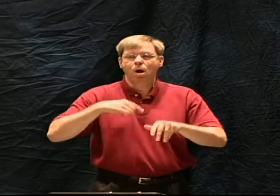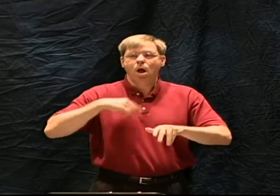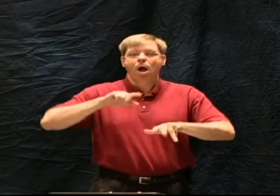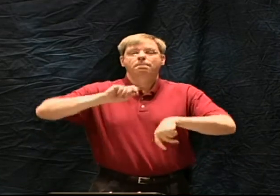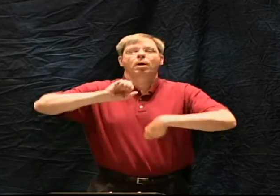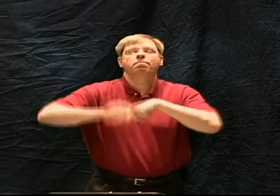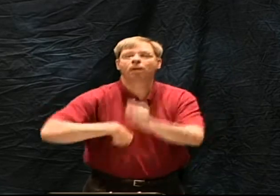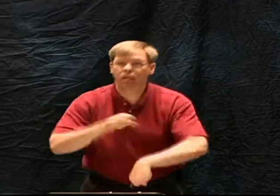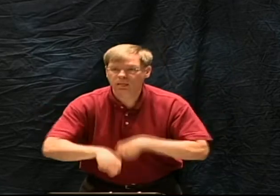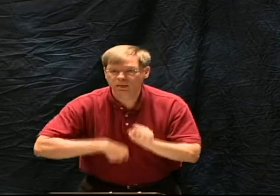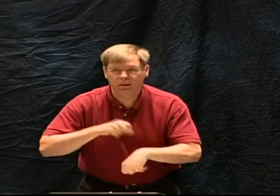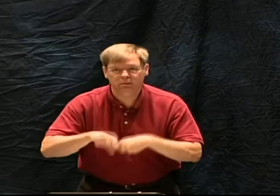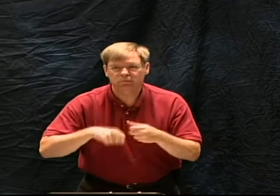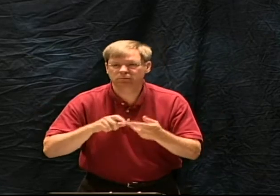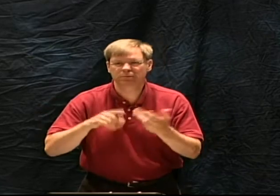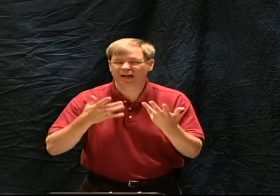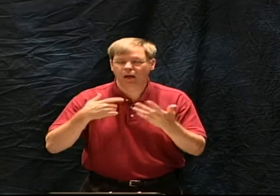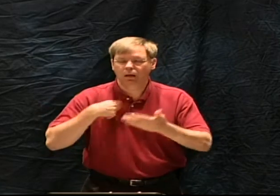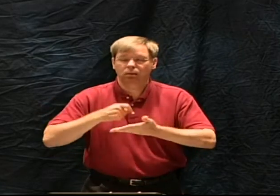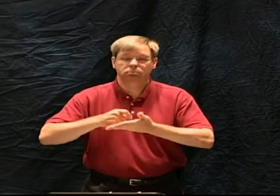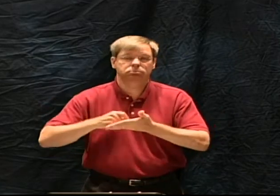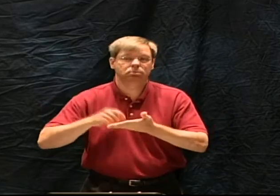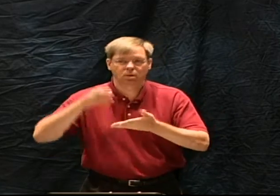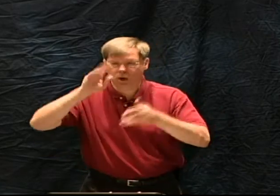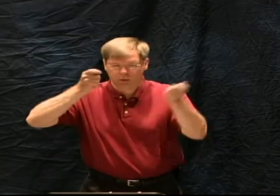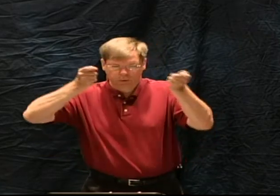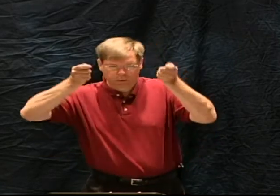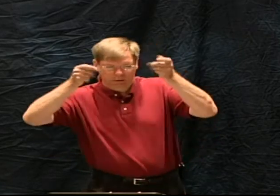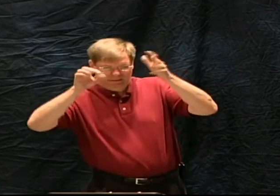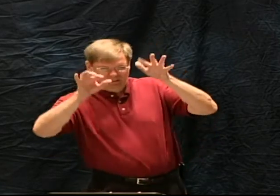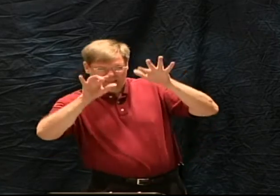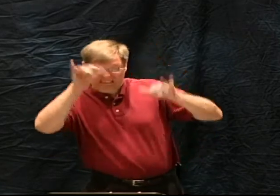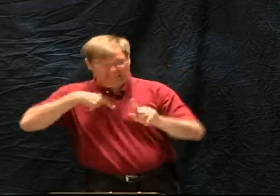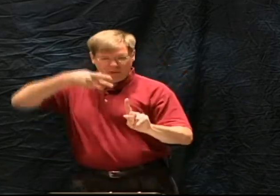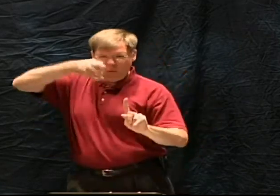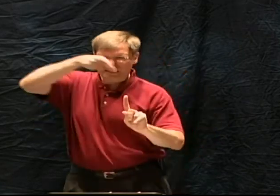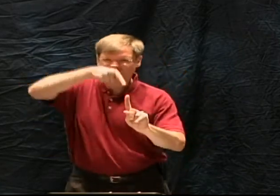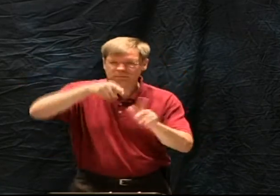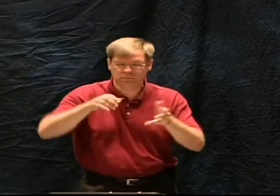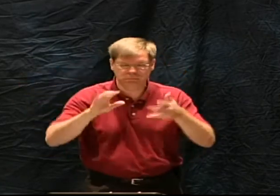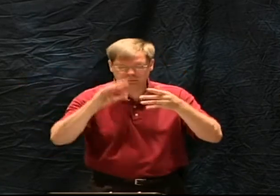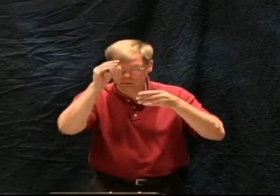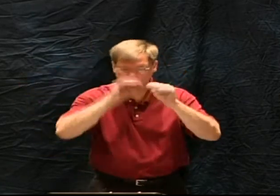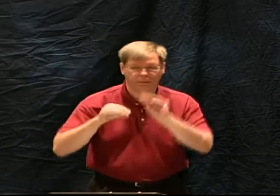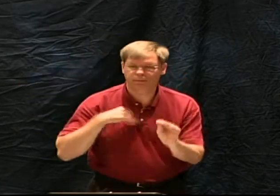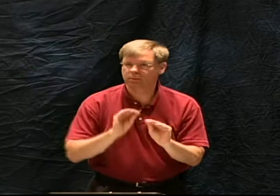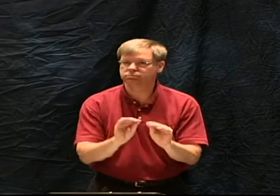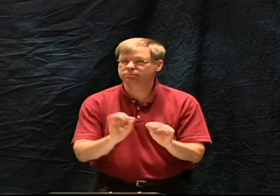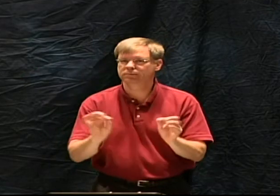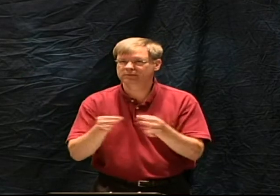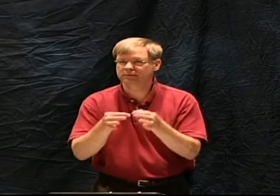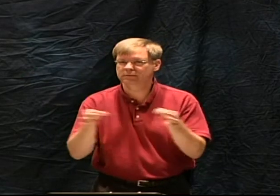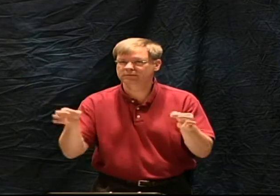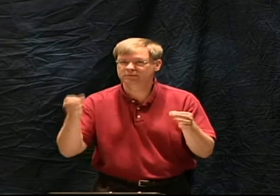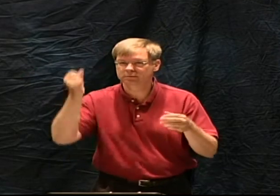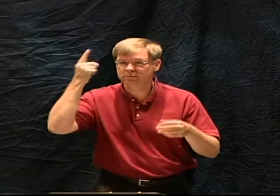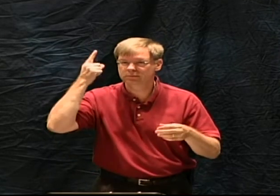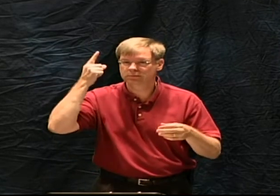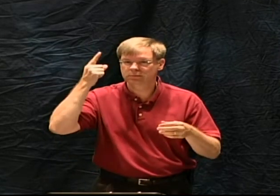of the writing that I do, all of the thoughts that I come up with, are superintended by God. God is